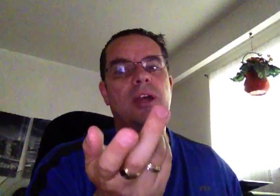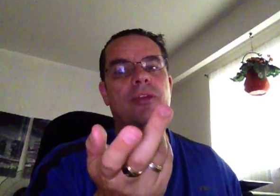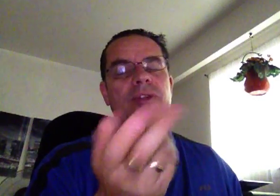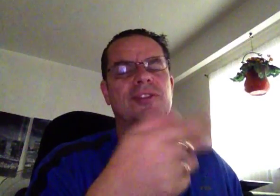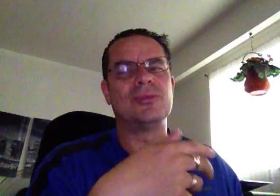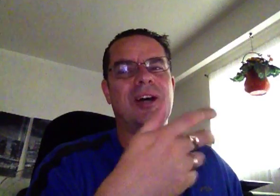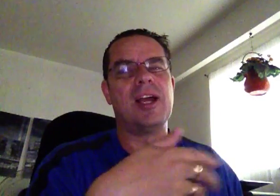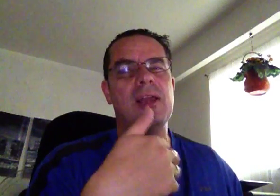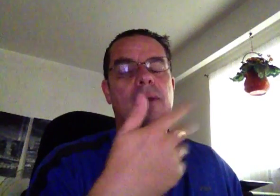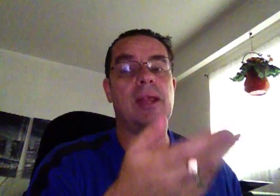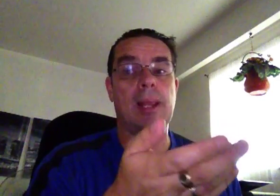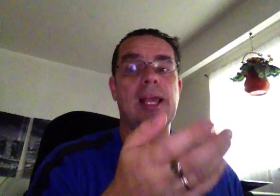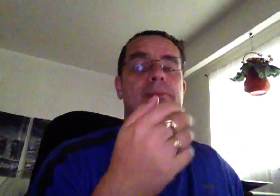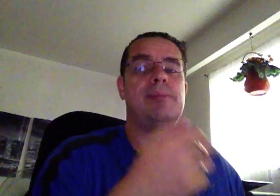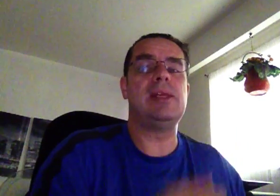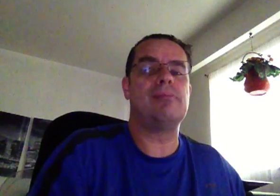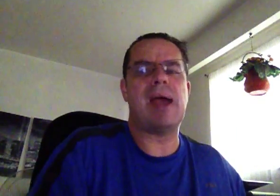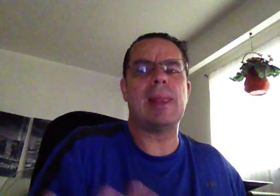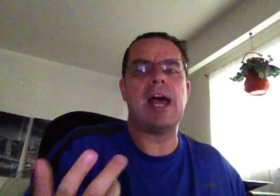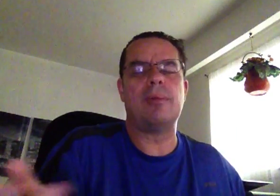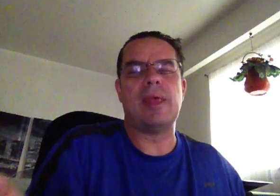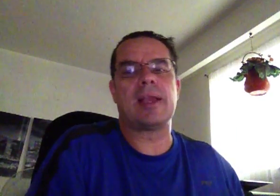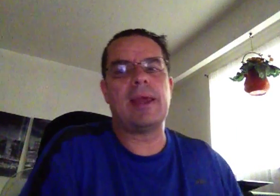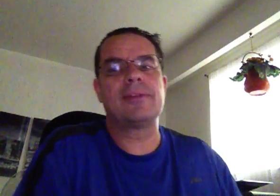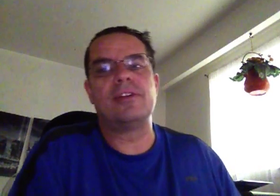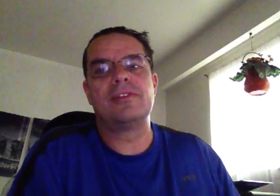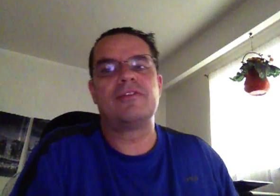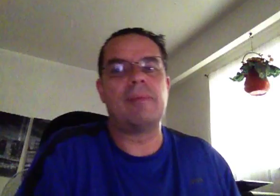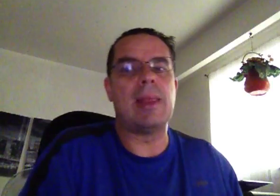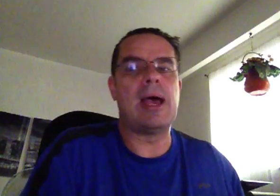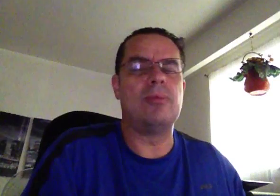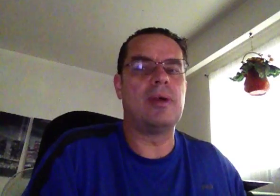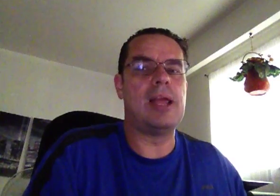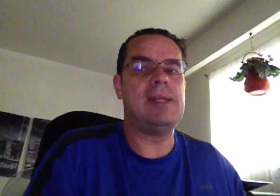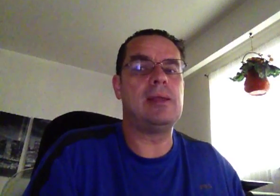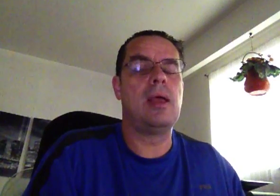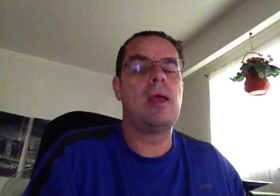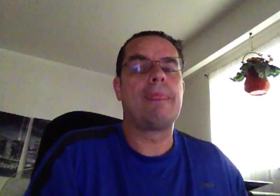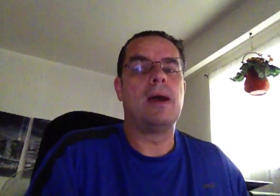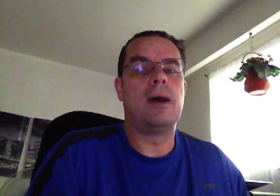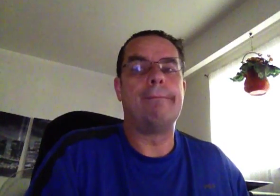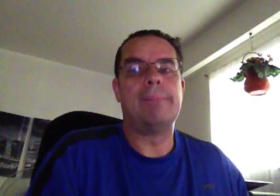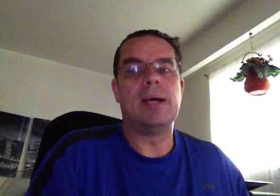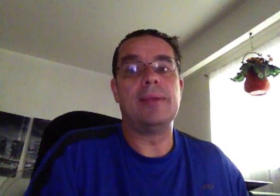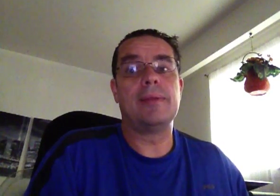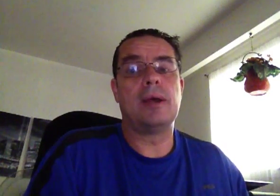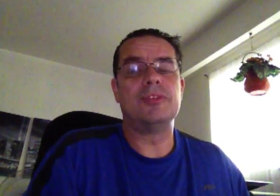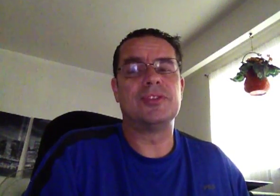of other reasons why, I mean, I like IB MATLAB or that connector for MATLAB with IB, but I just